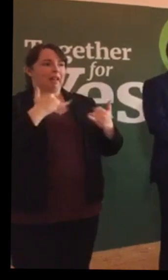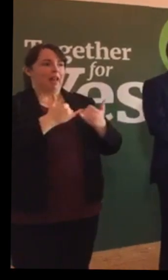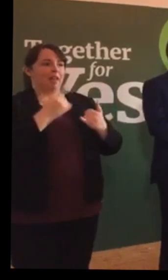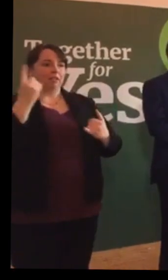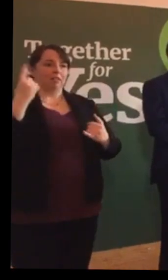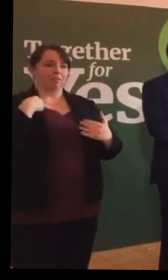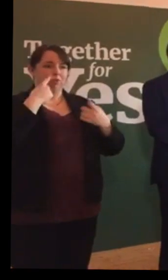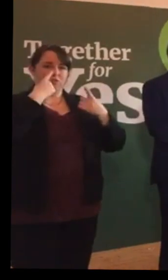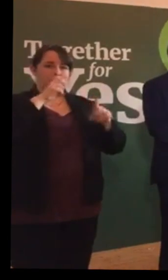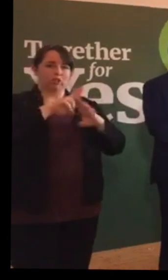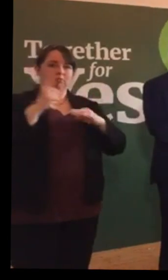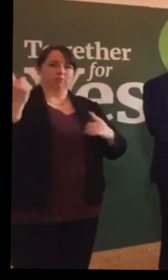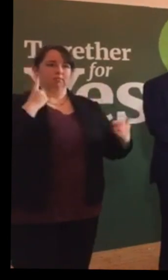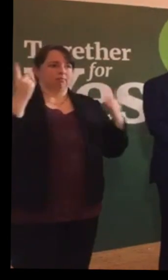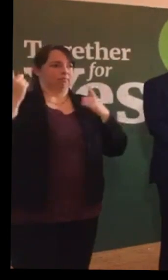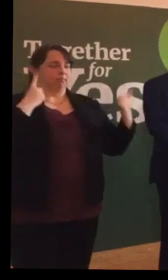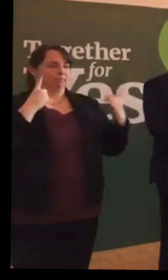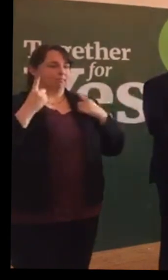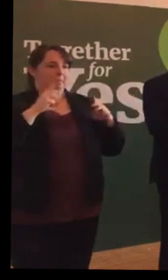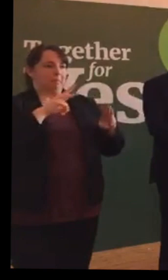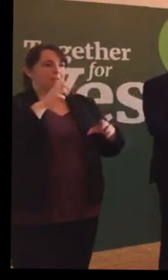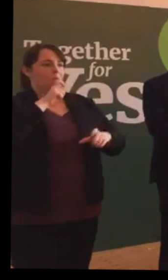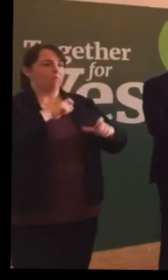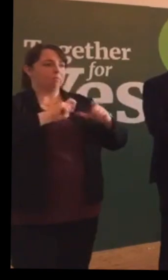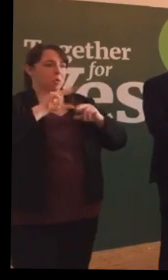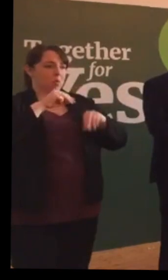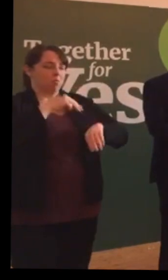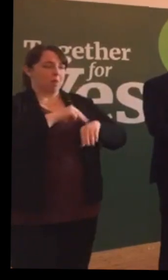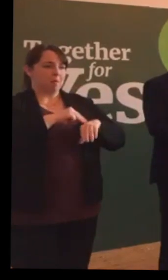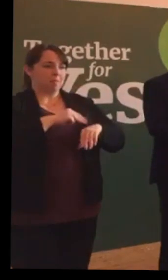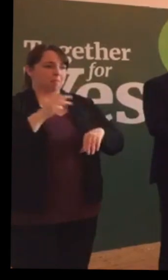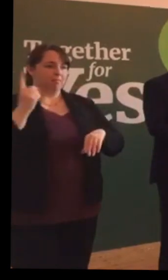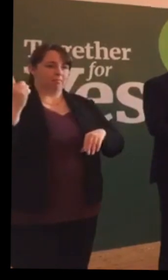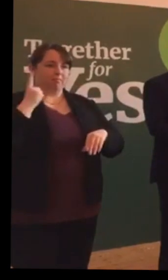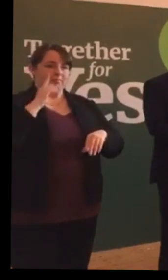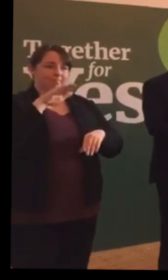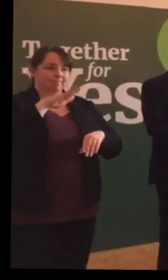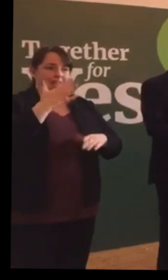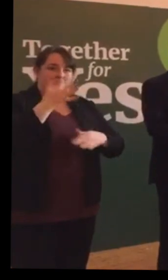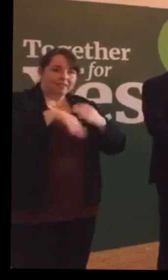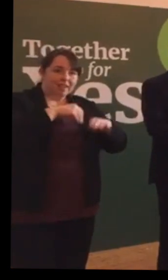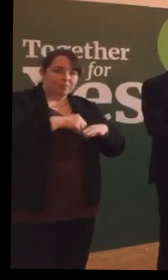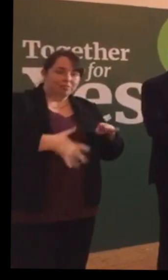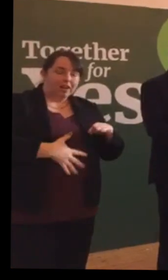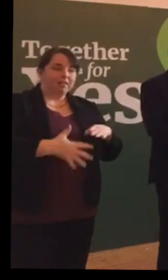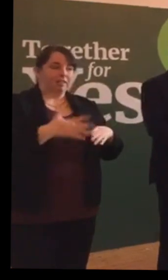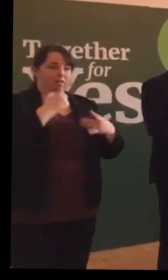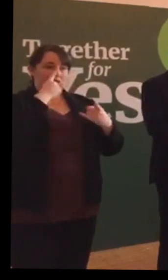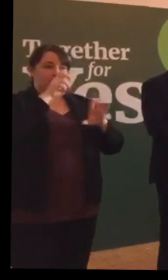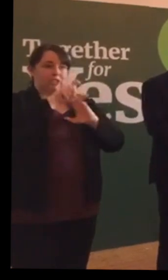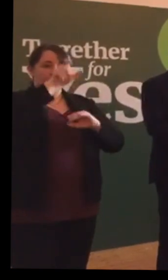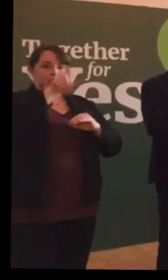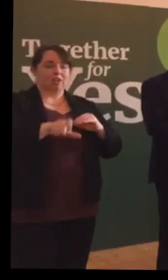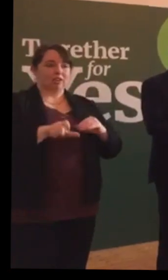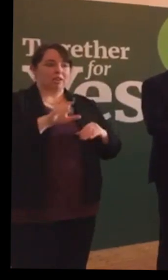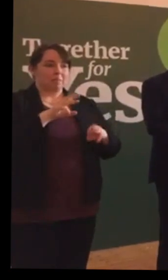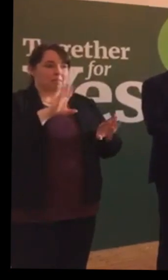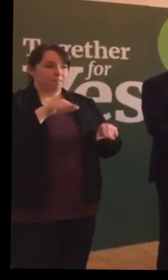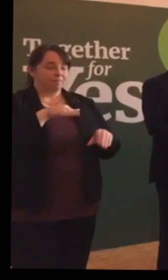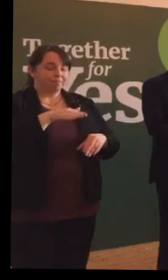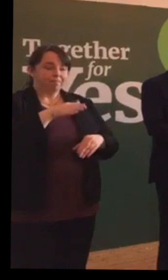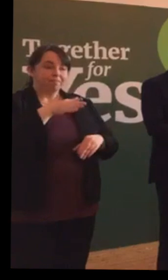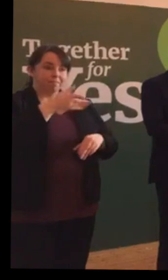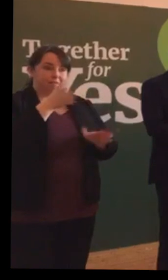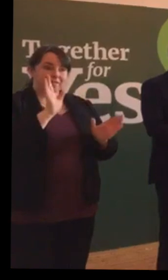And people are quite comfortable coming into asking you how it's going. Things like have you